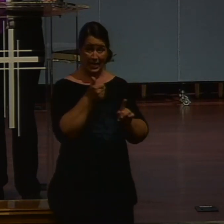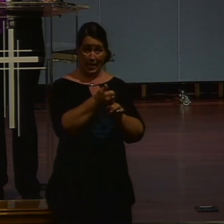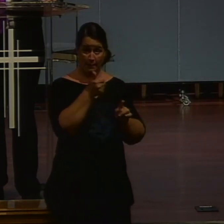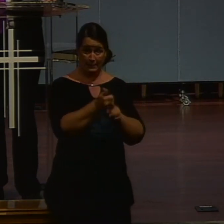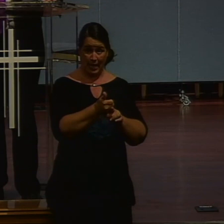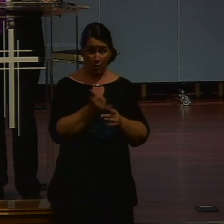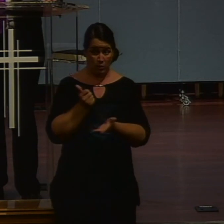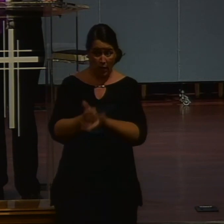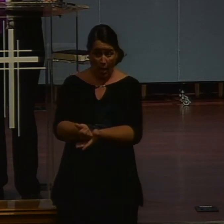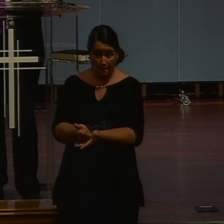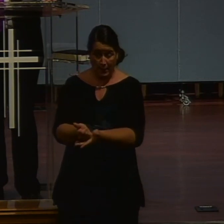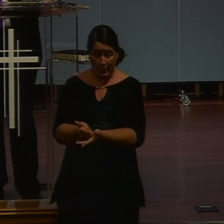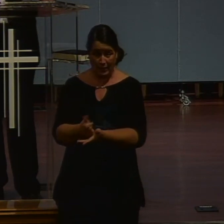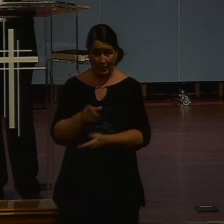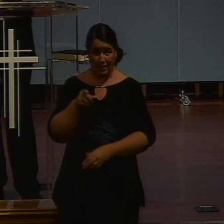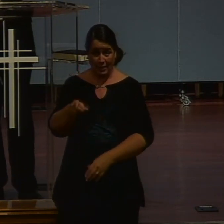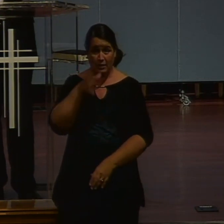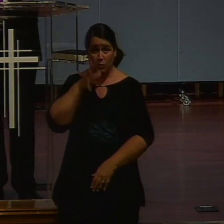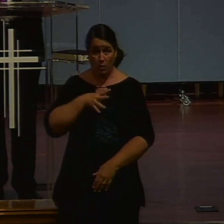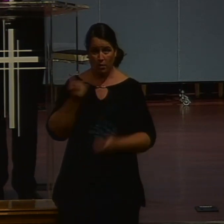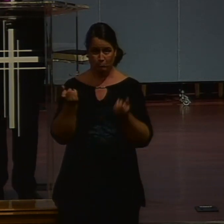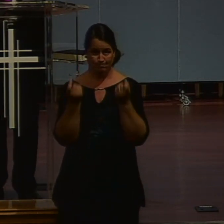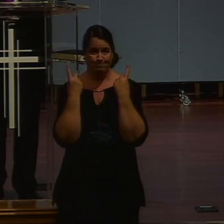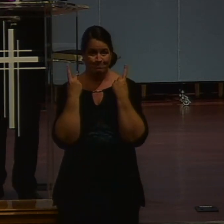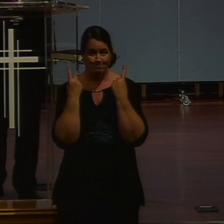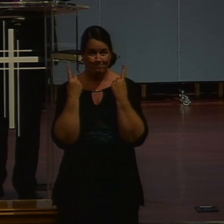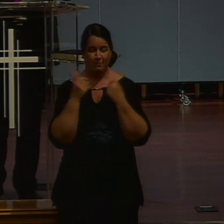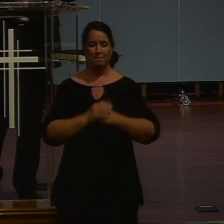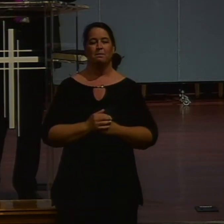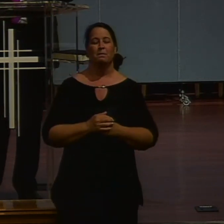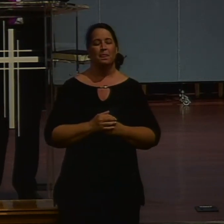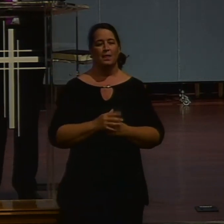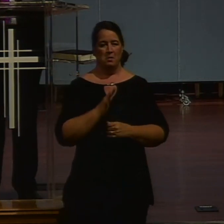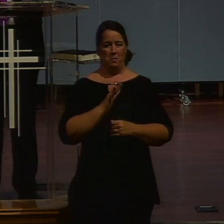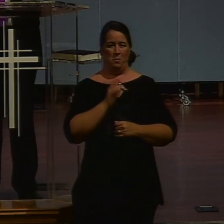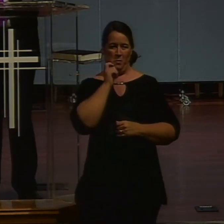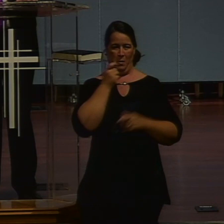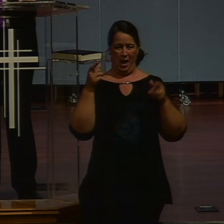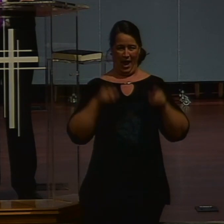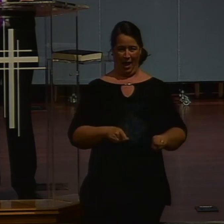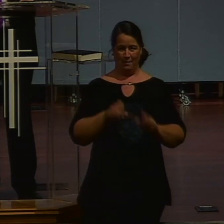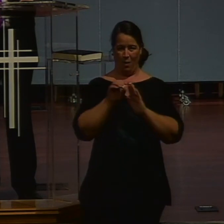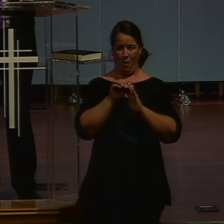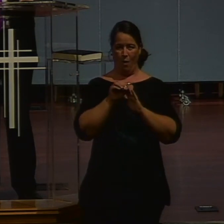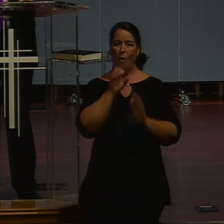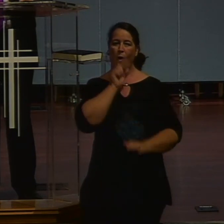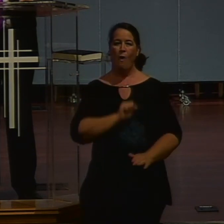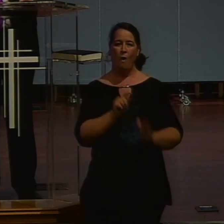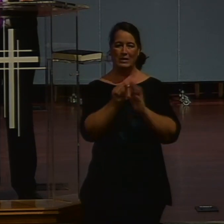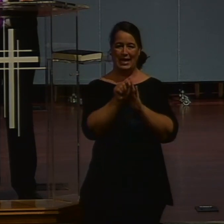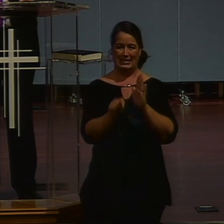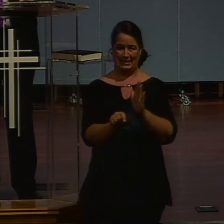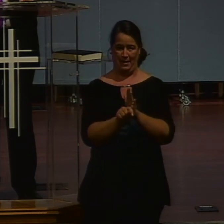an area in the Old Testament known as Shechem. And so many cool things happened in the Old Testament right there. Abraham